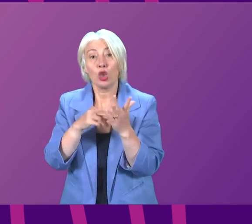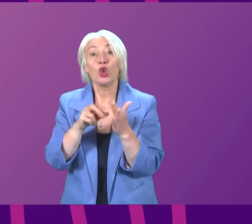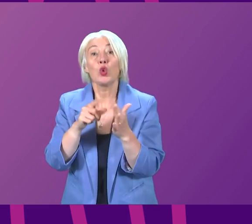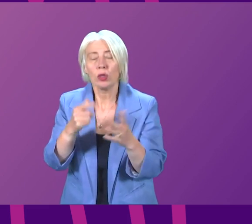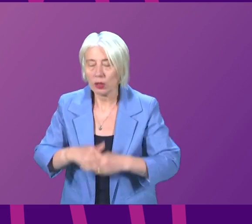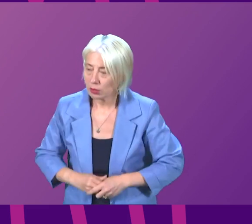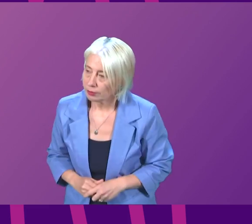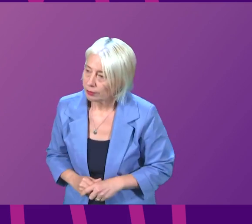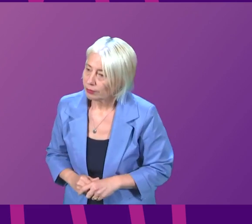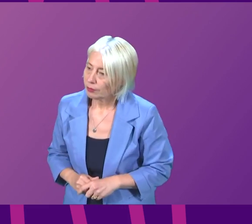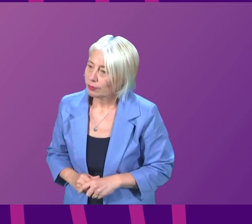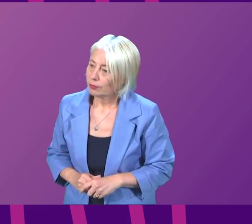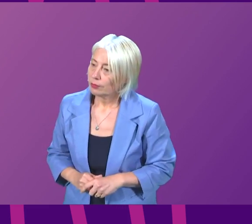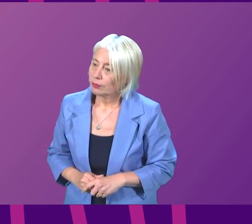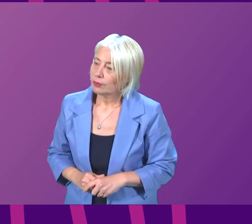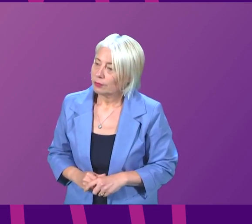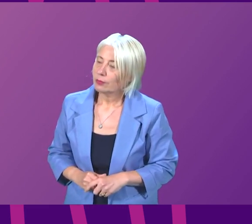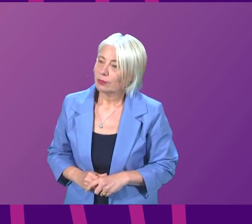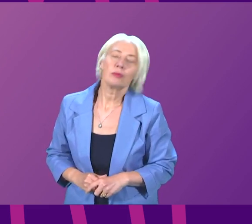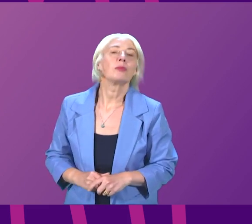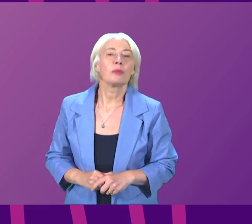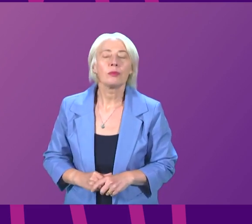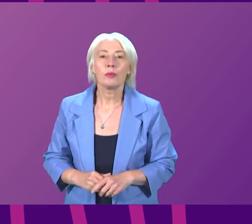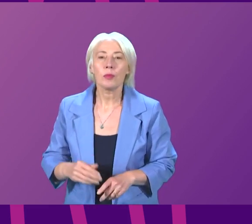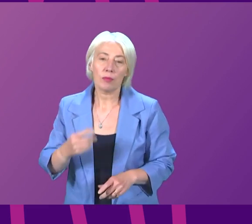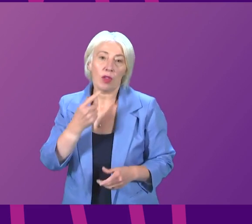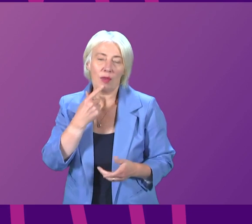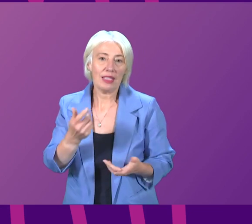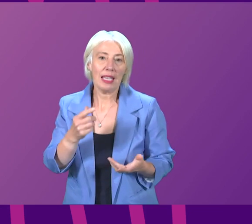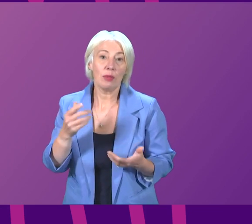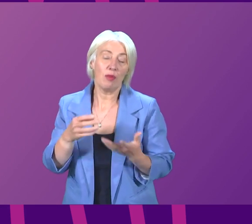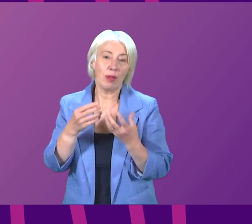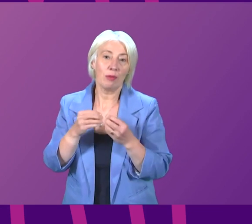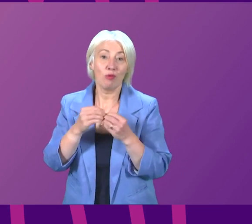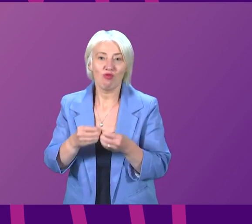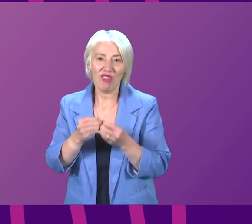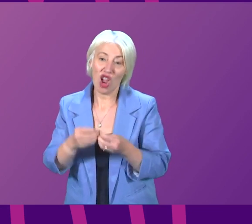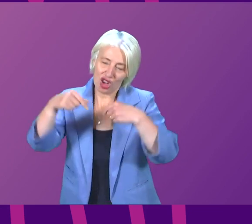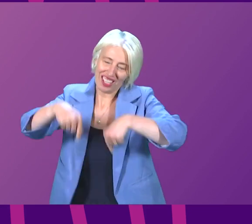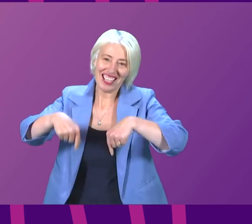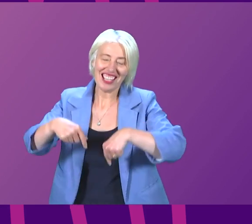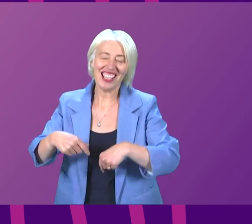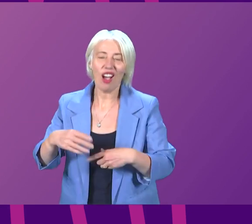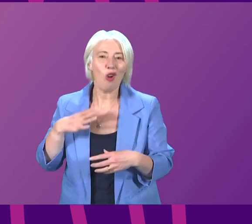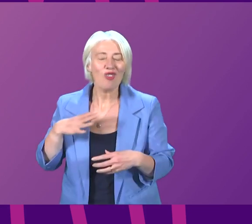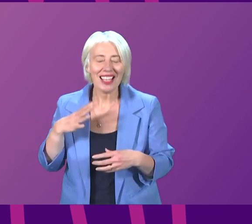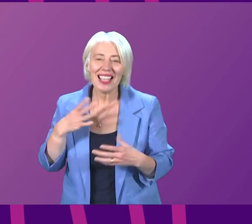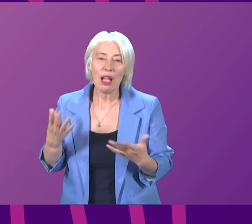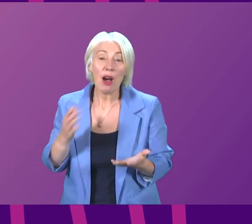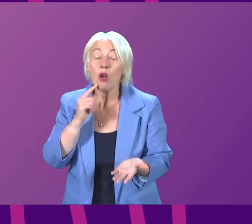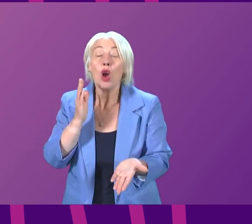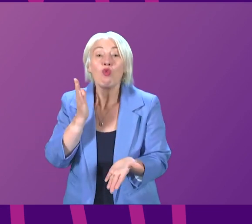Firstly Presiding Officer as has been well canvassed and rehearsed in this chamber there were very real